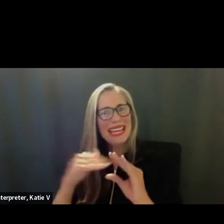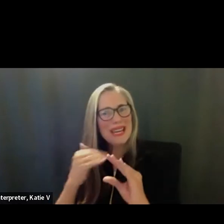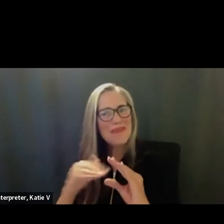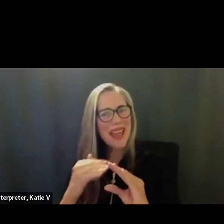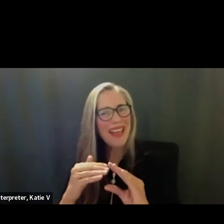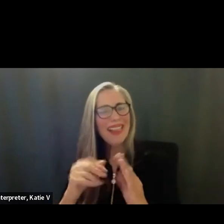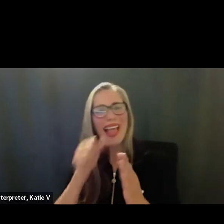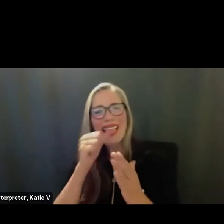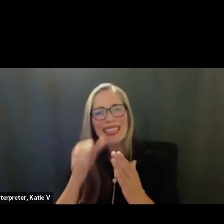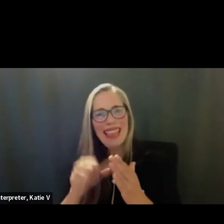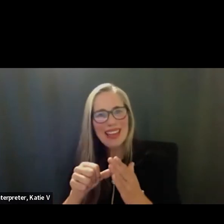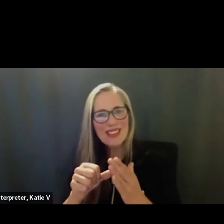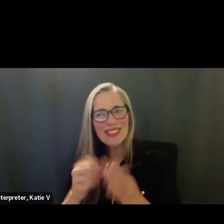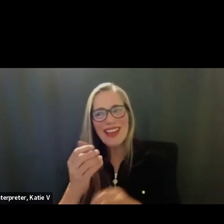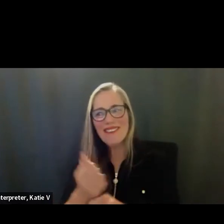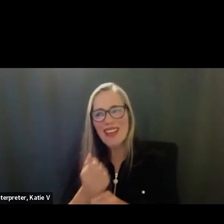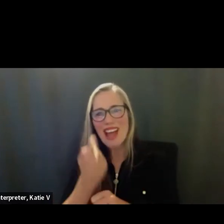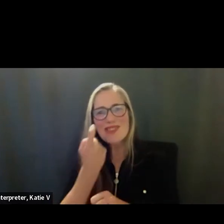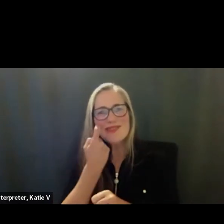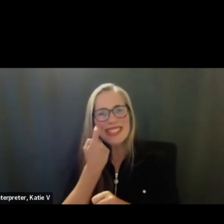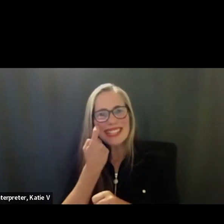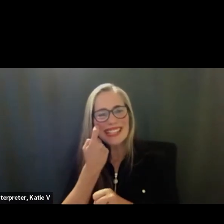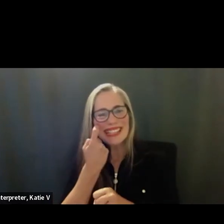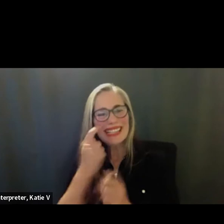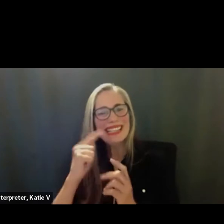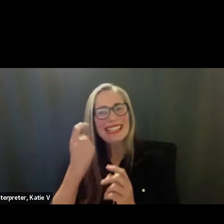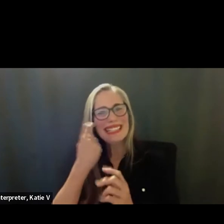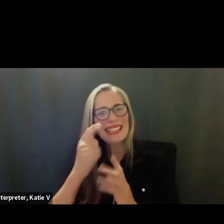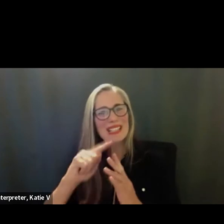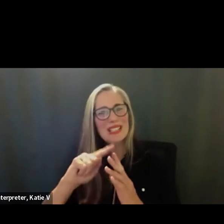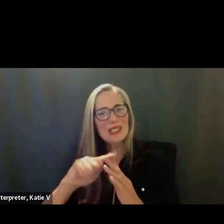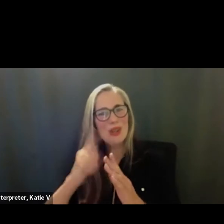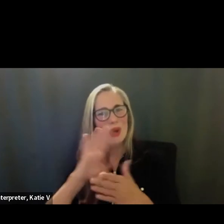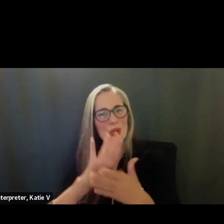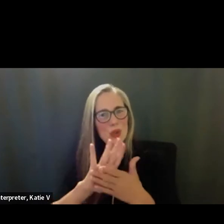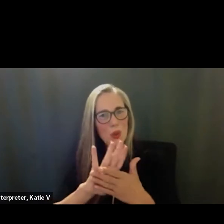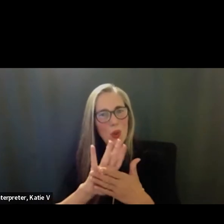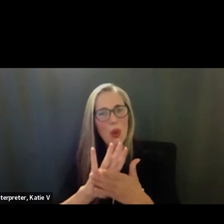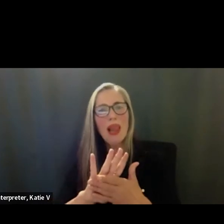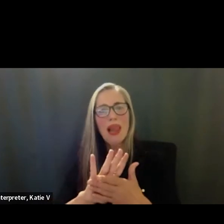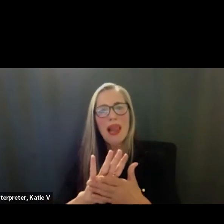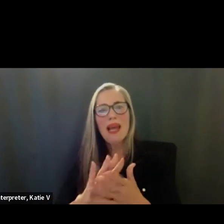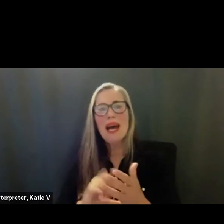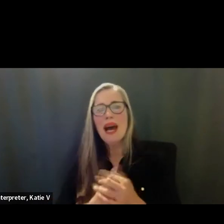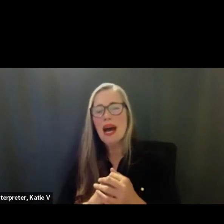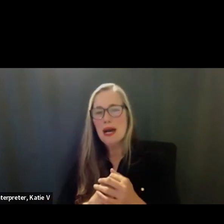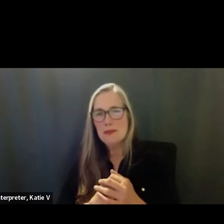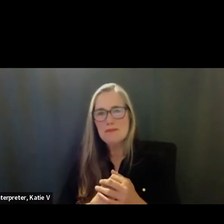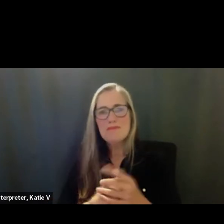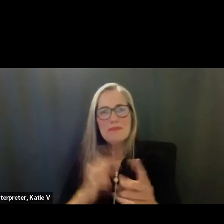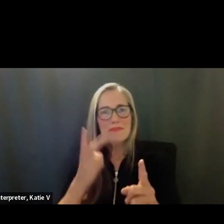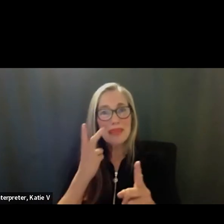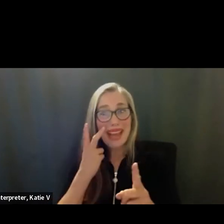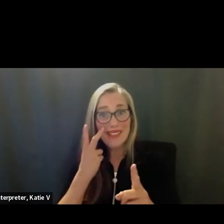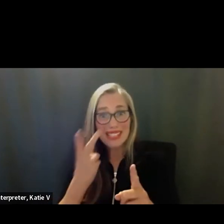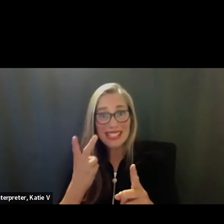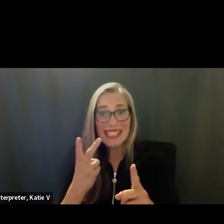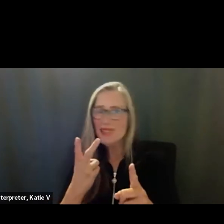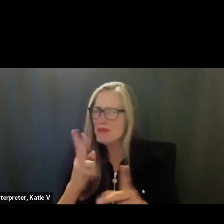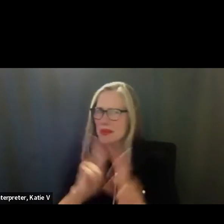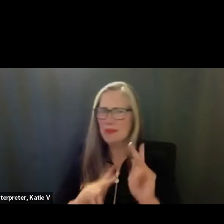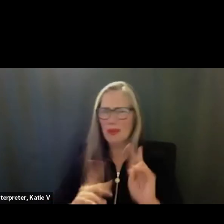You can tell that things are off to a good start. Two areas. Number one is with the off and the away